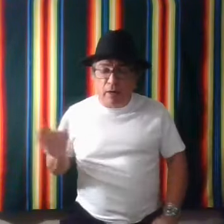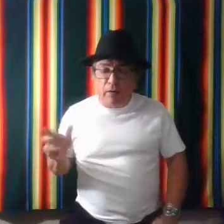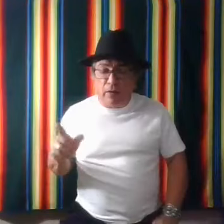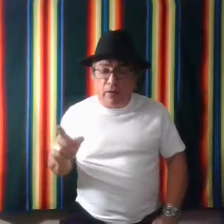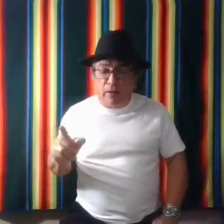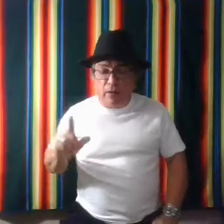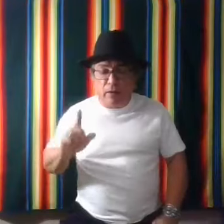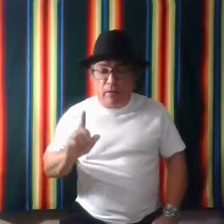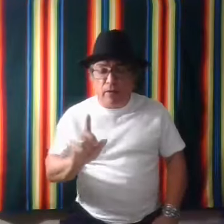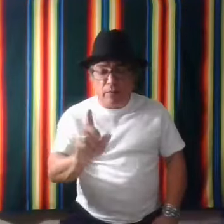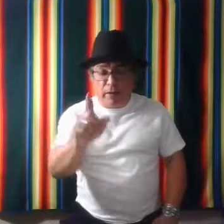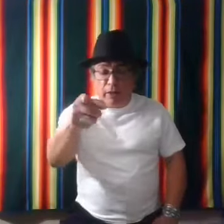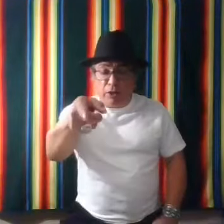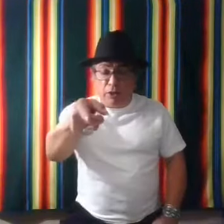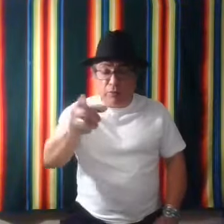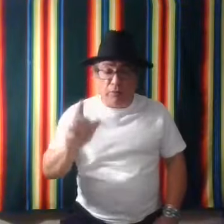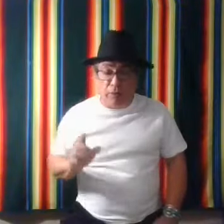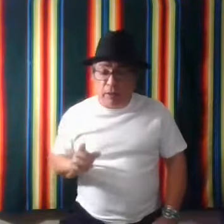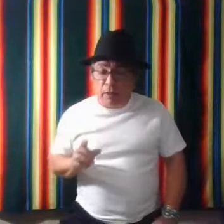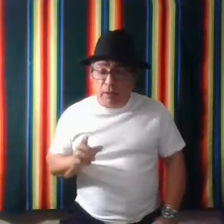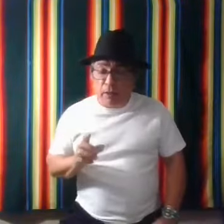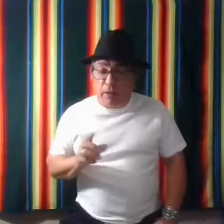How about you? Um,